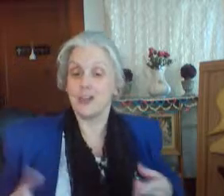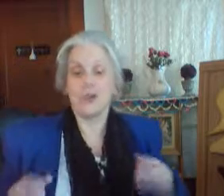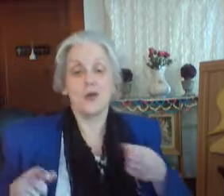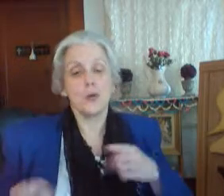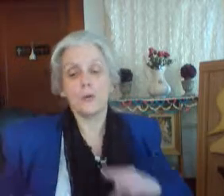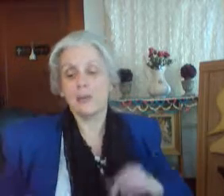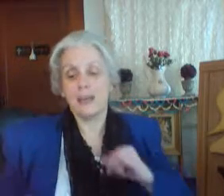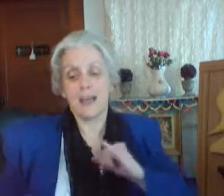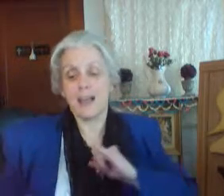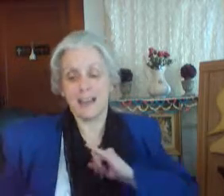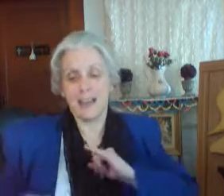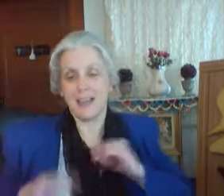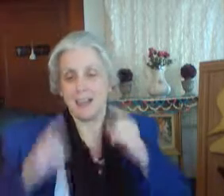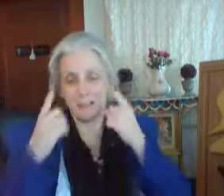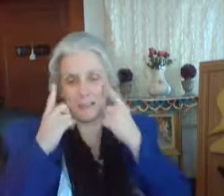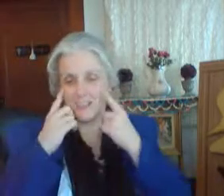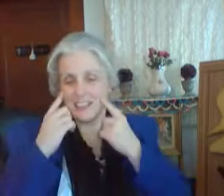sadness whisper,